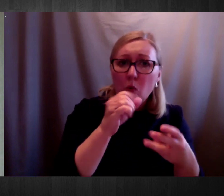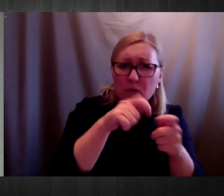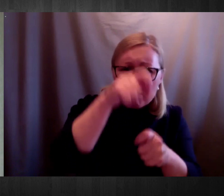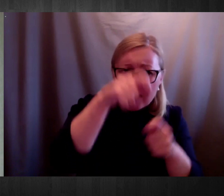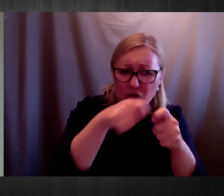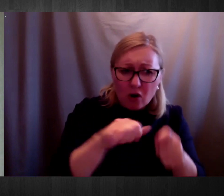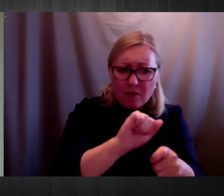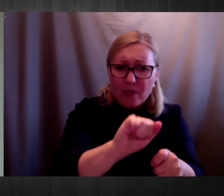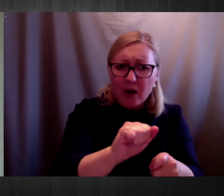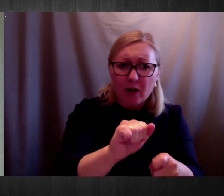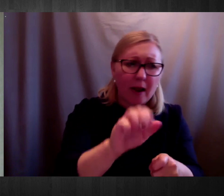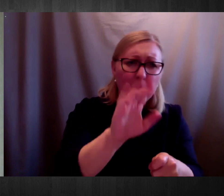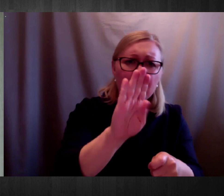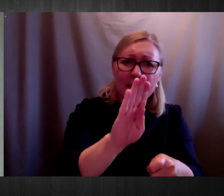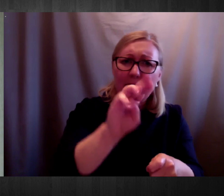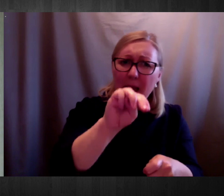waist circumference.